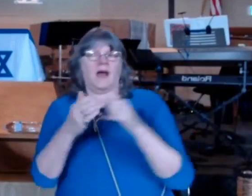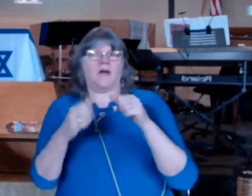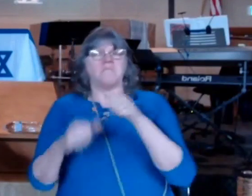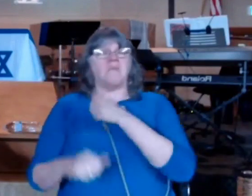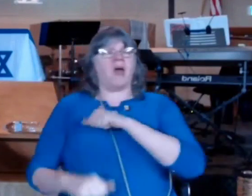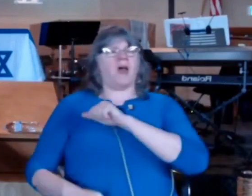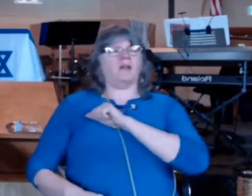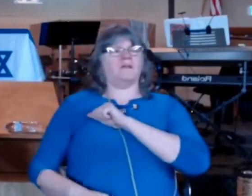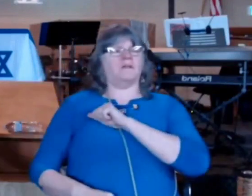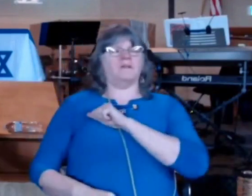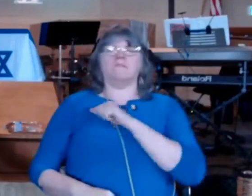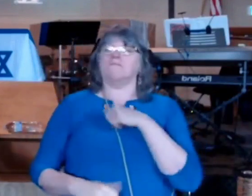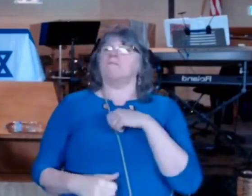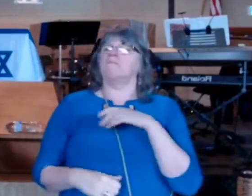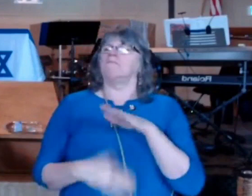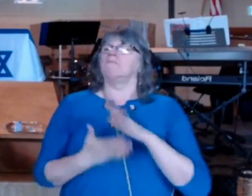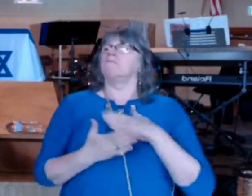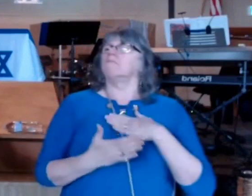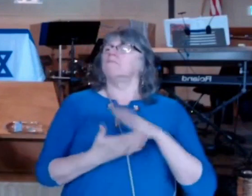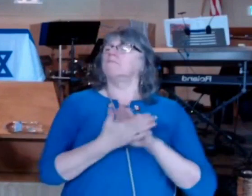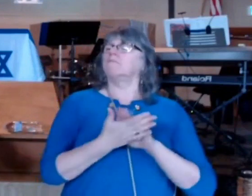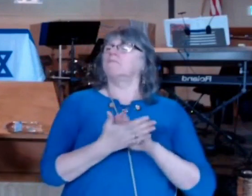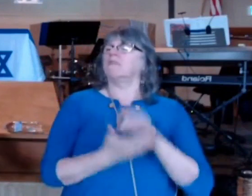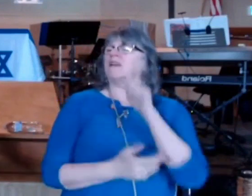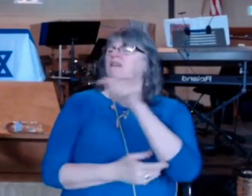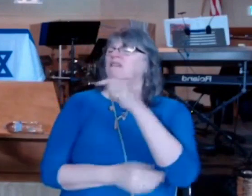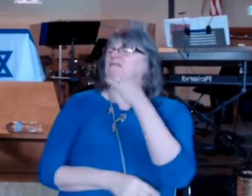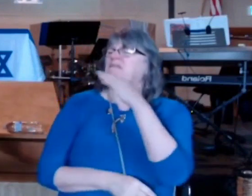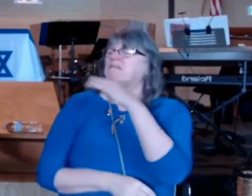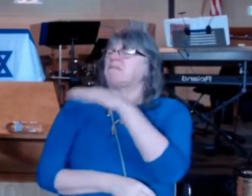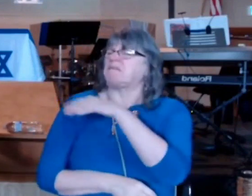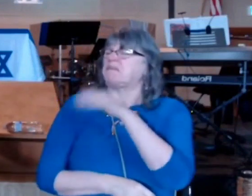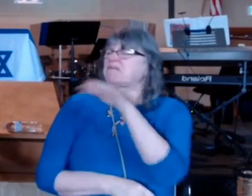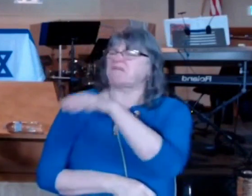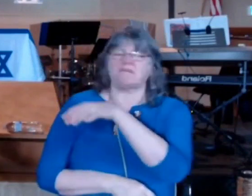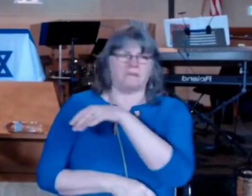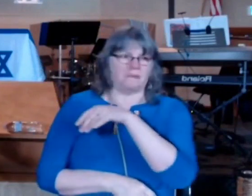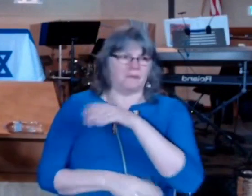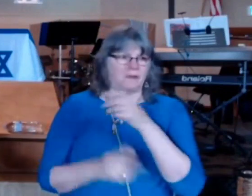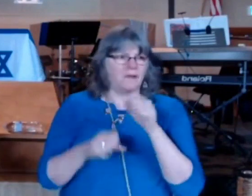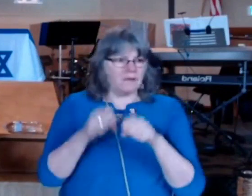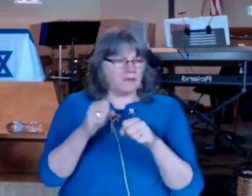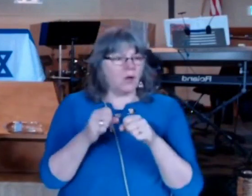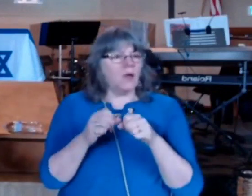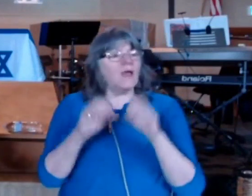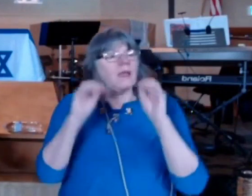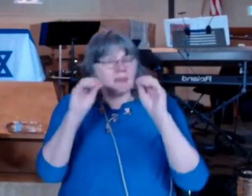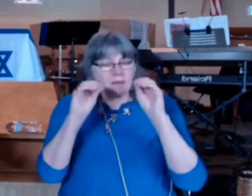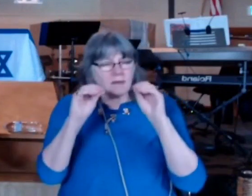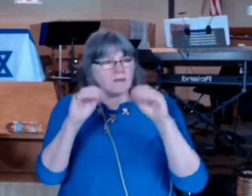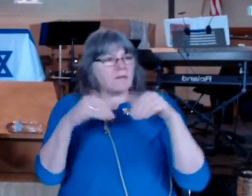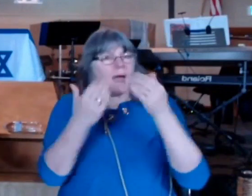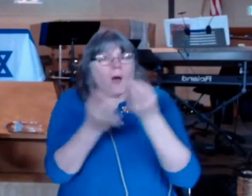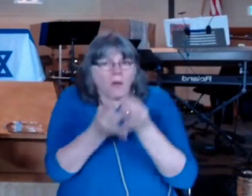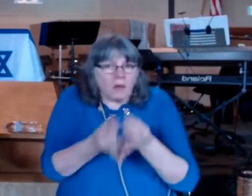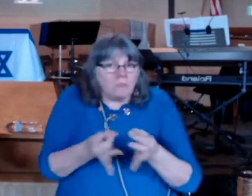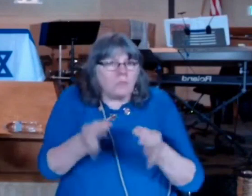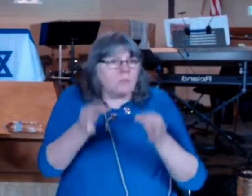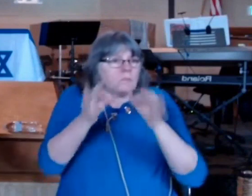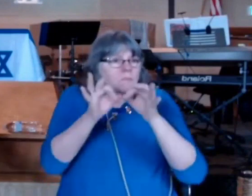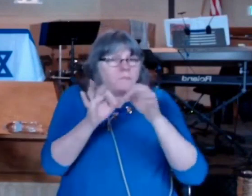overcomes all the he doesn't neglect he doesn't delete them he doesn't